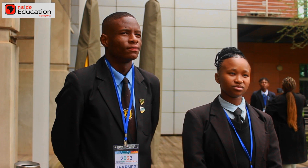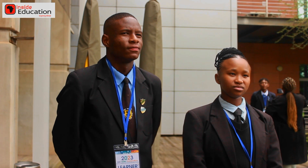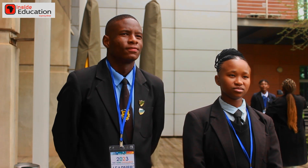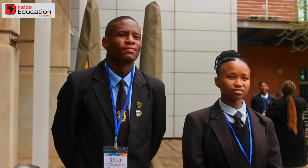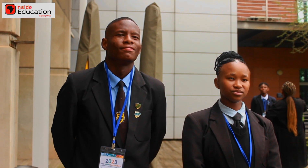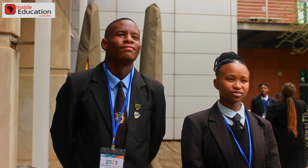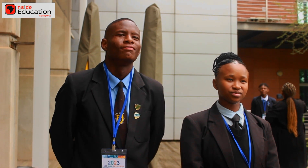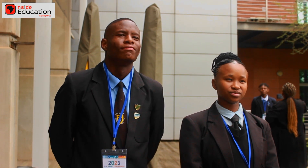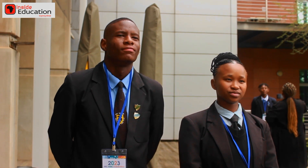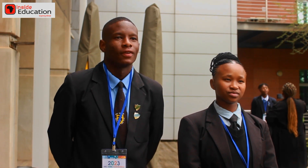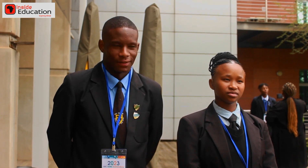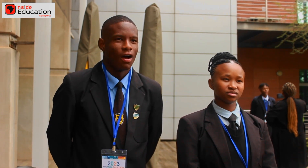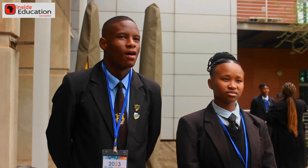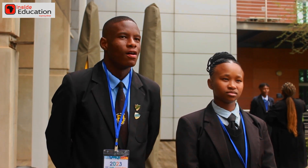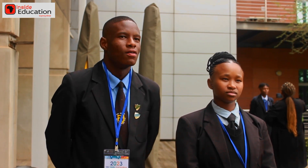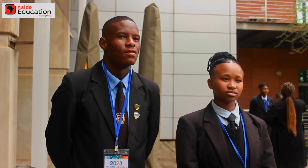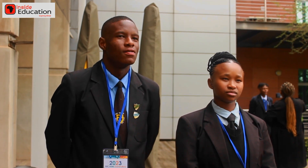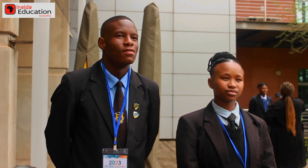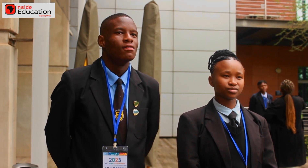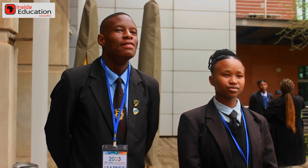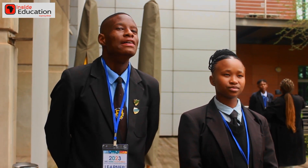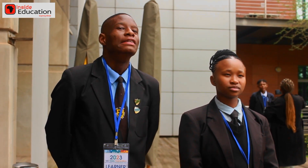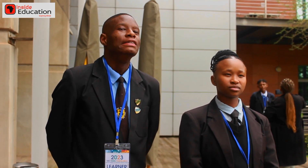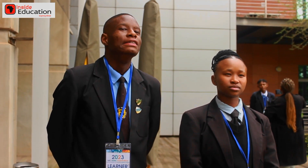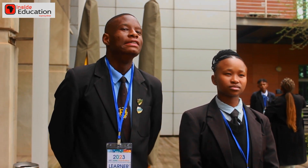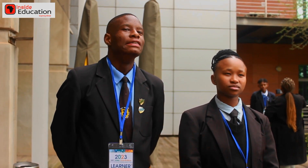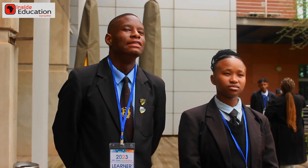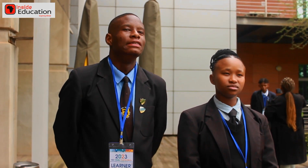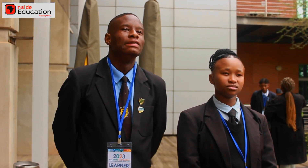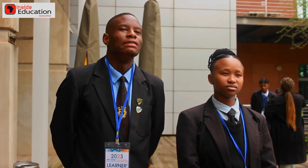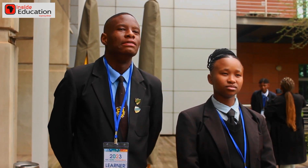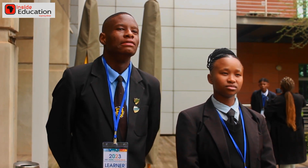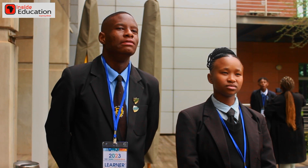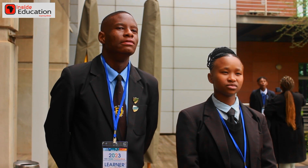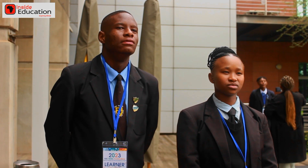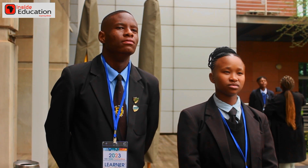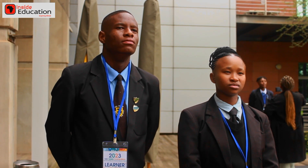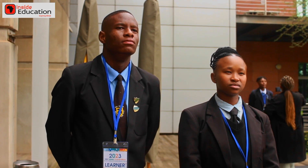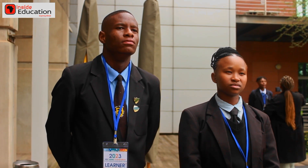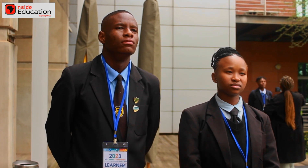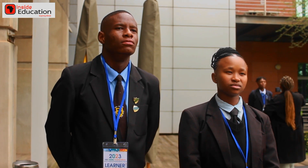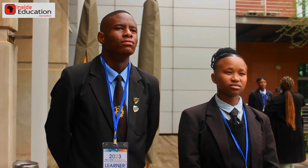what were the challenges you encountered during the year to achieve your academic career?